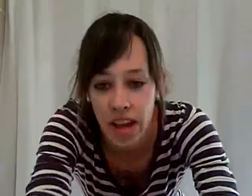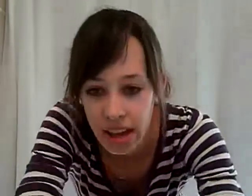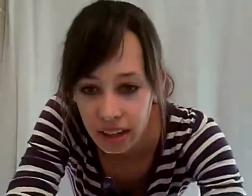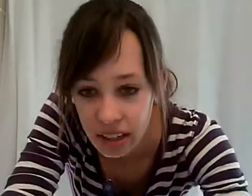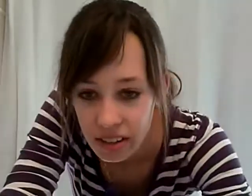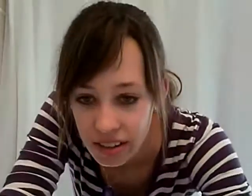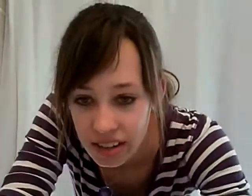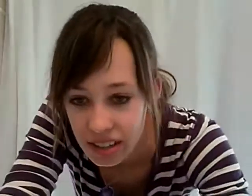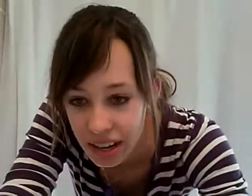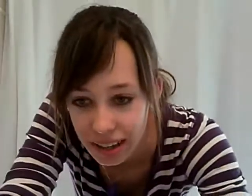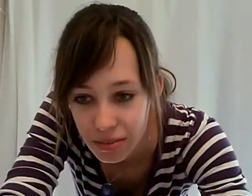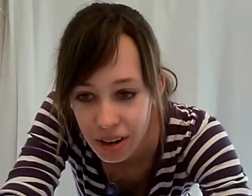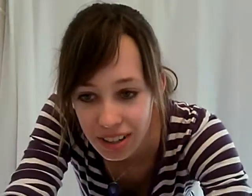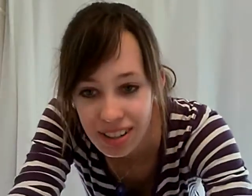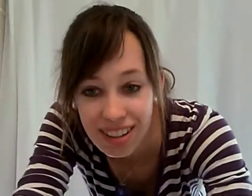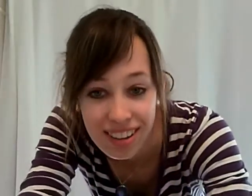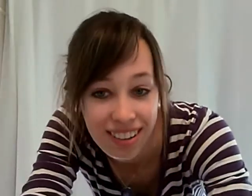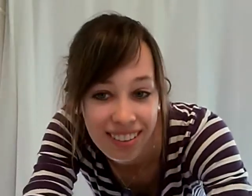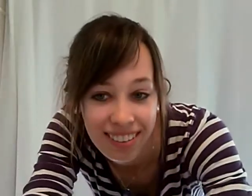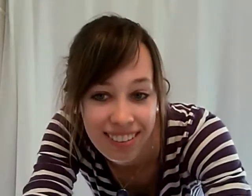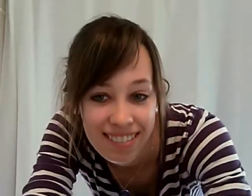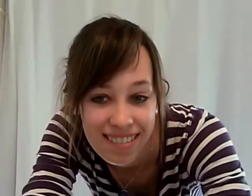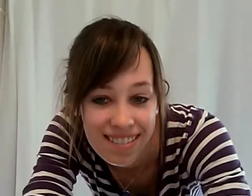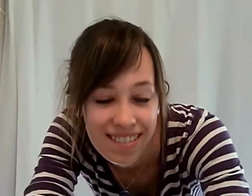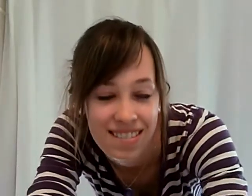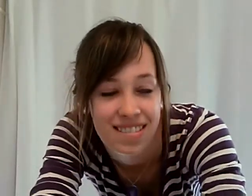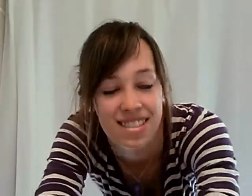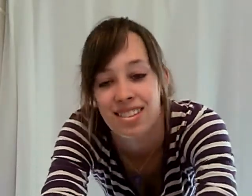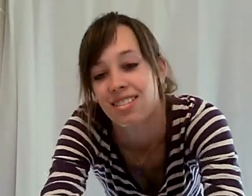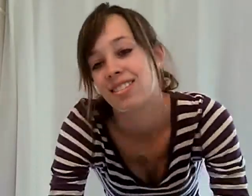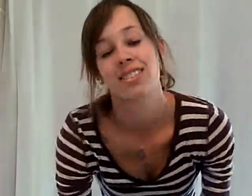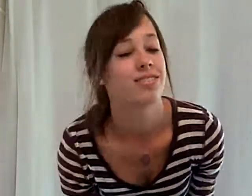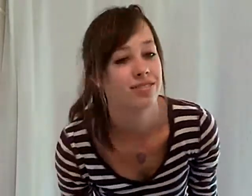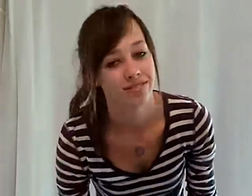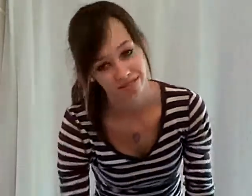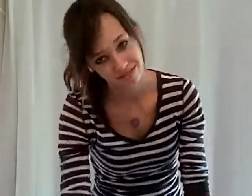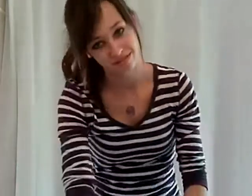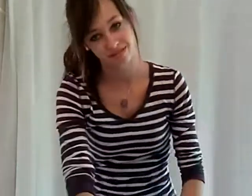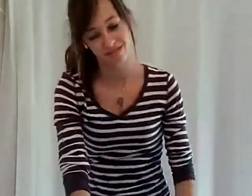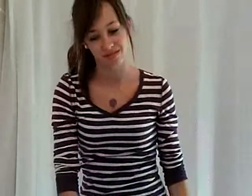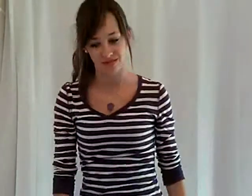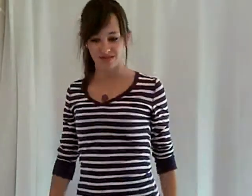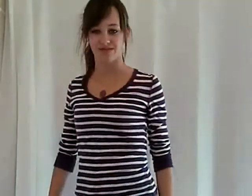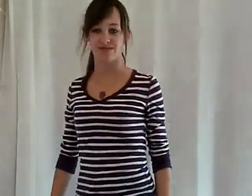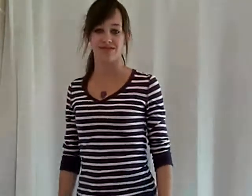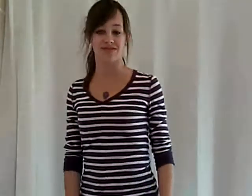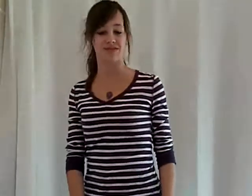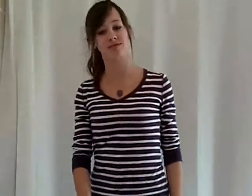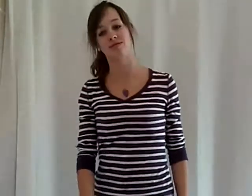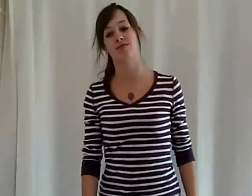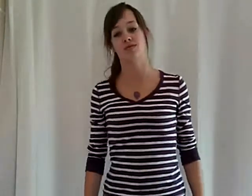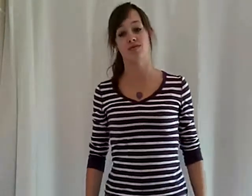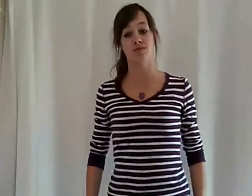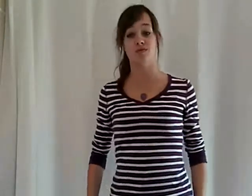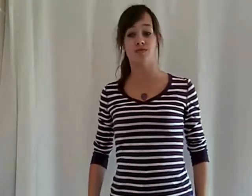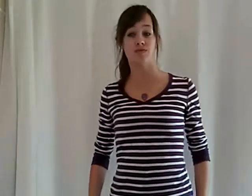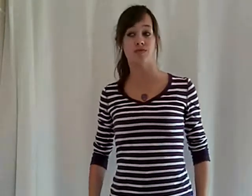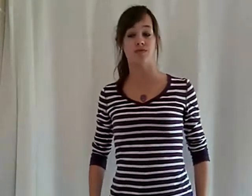And here's the next part to the song. I've never been so wrapped up, honey. I like the way you're. Everything I ever wanted.